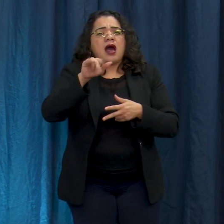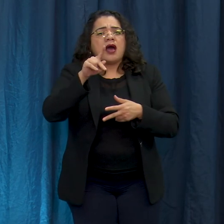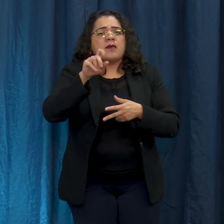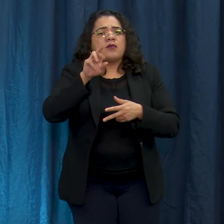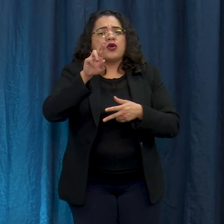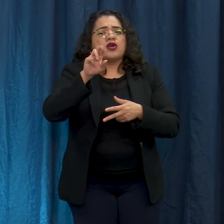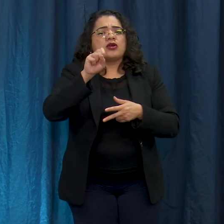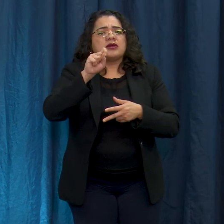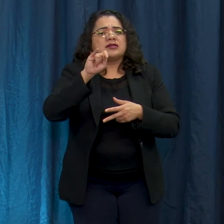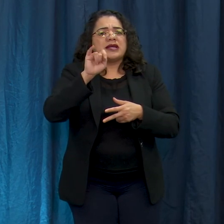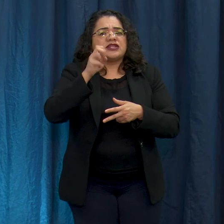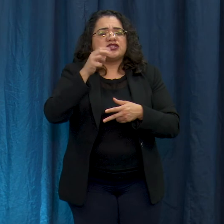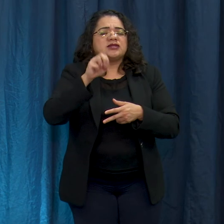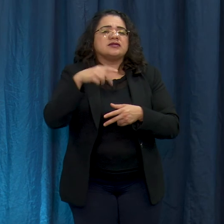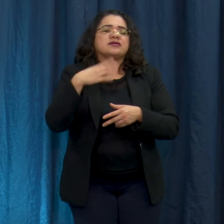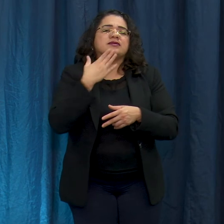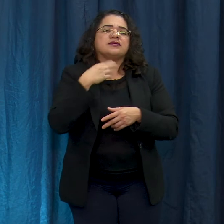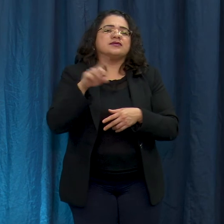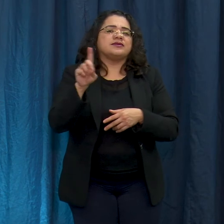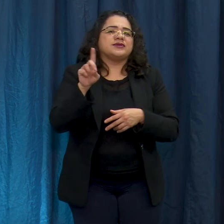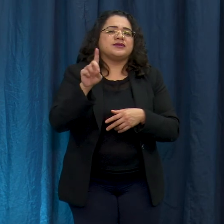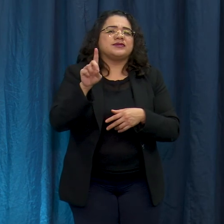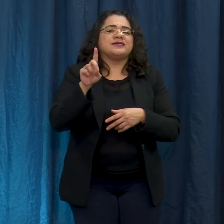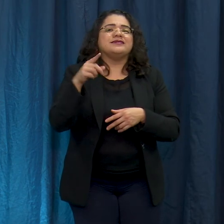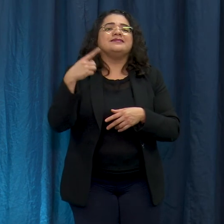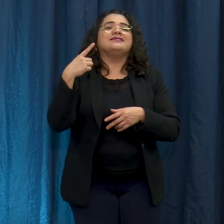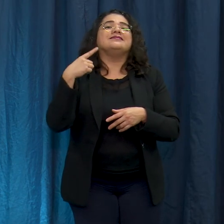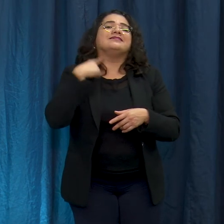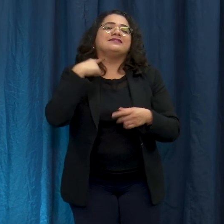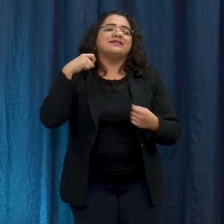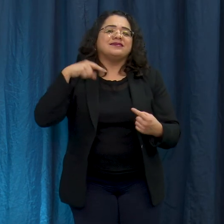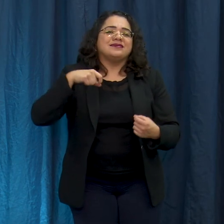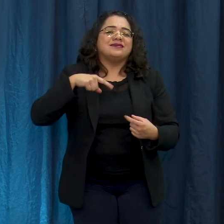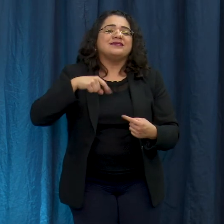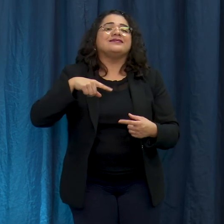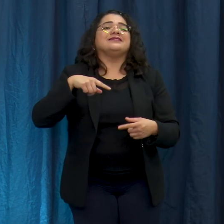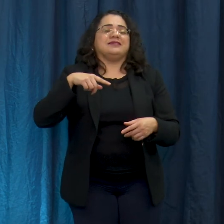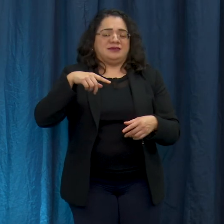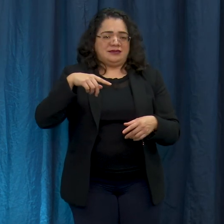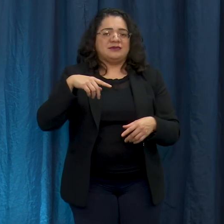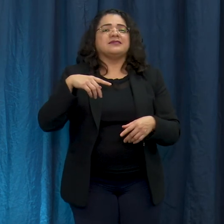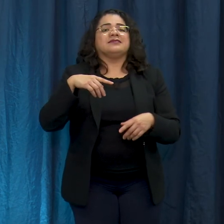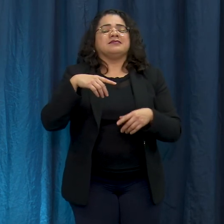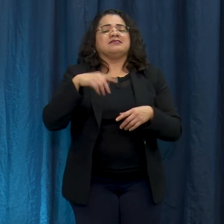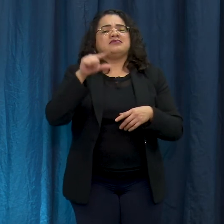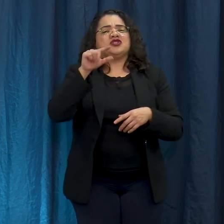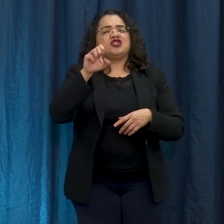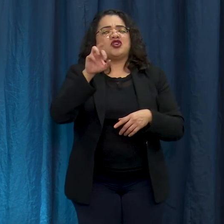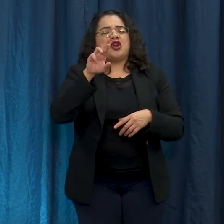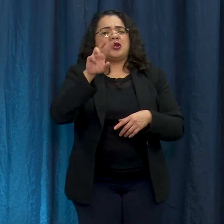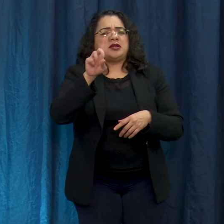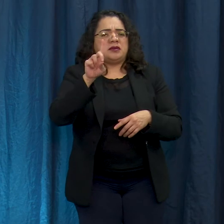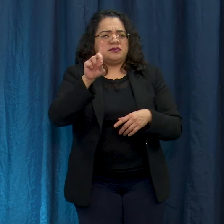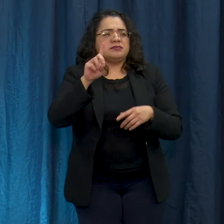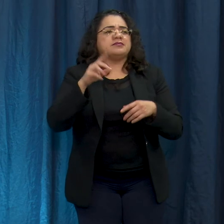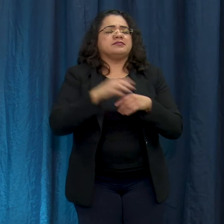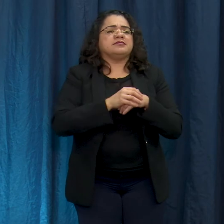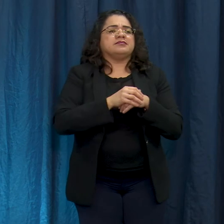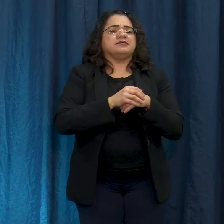de tiroides colesterol diabetes depresión y alergias se recomienda las personas que necesitan